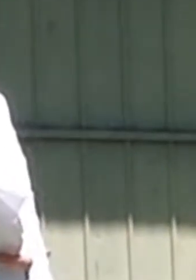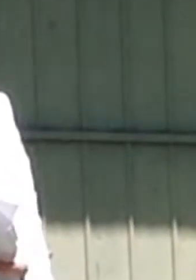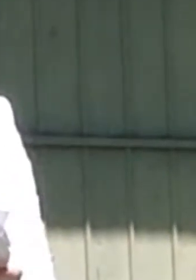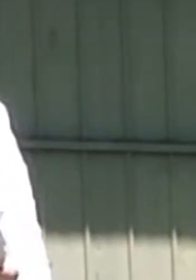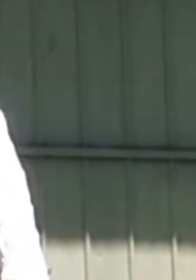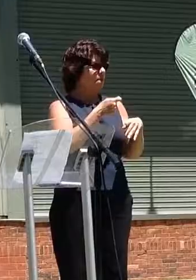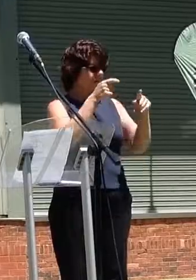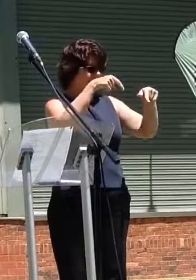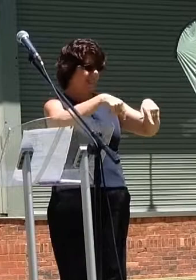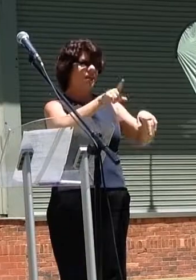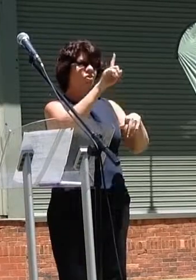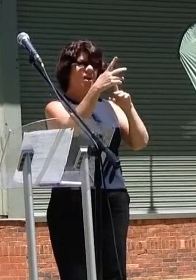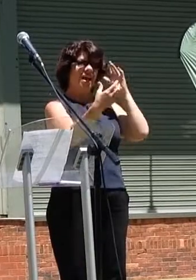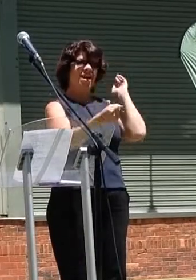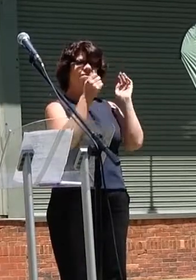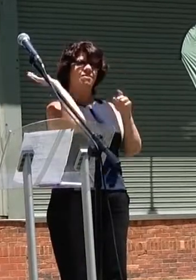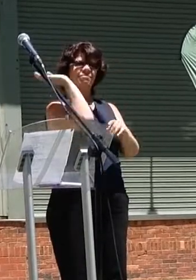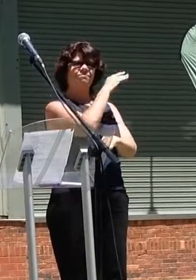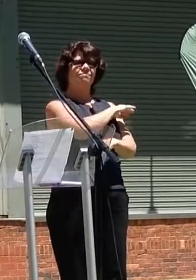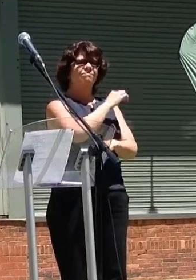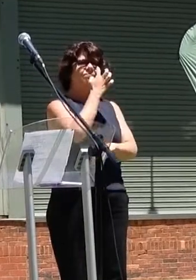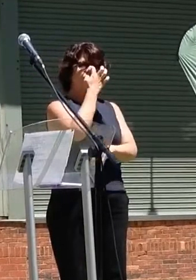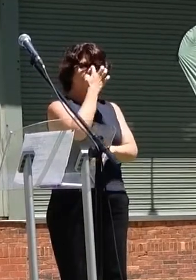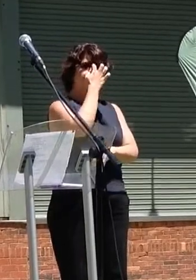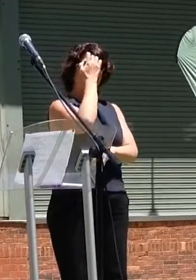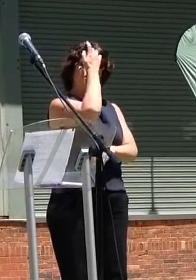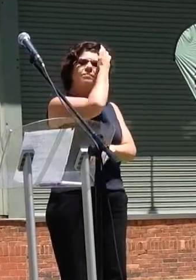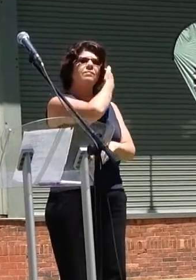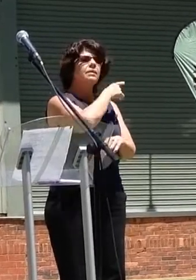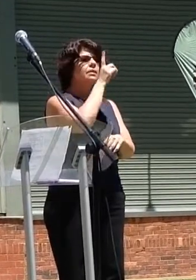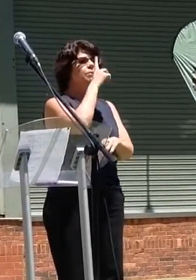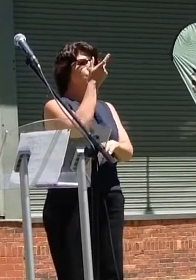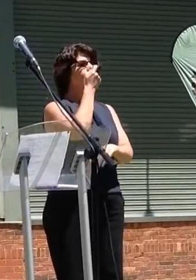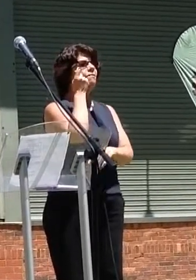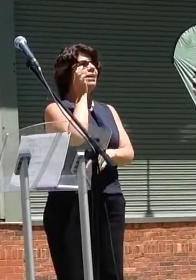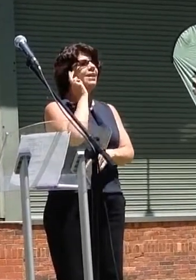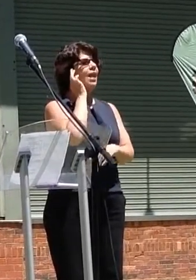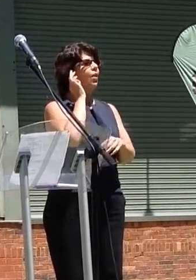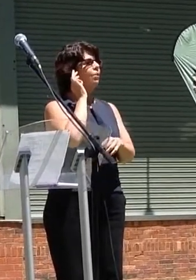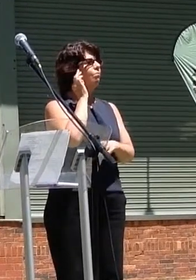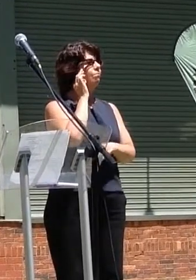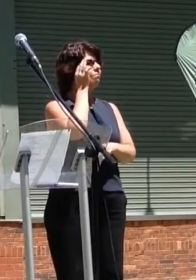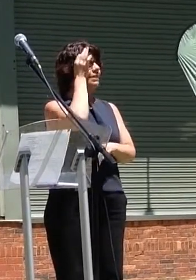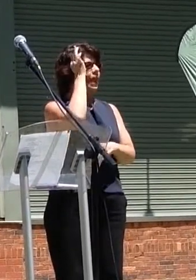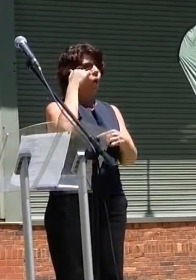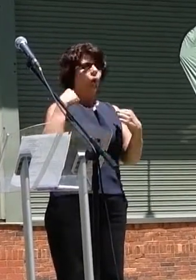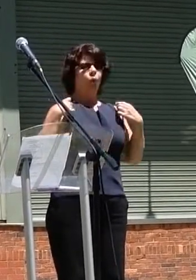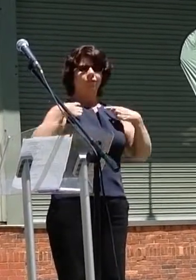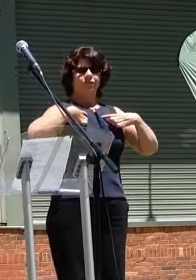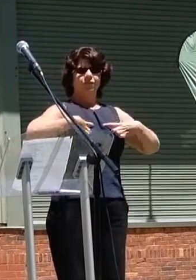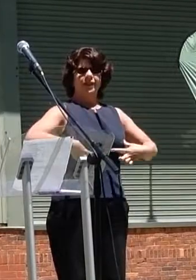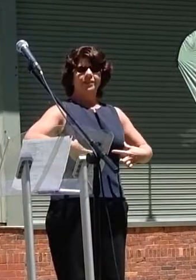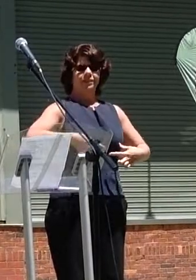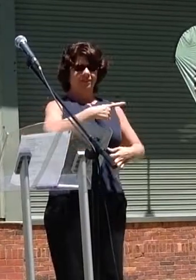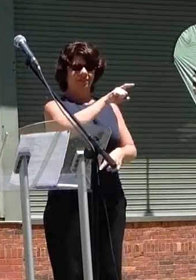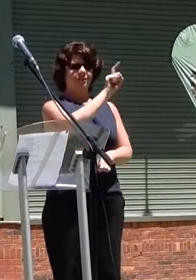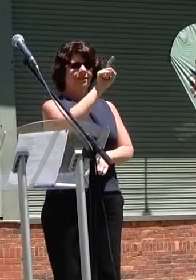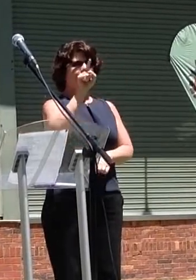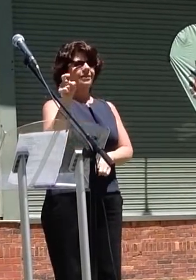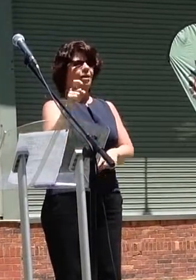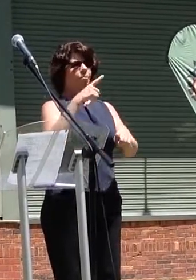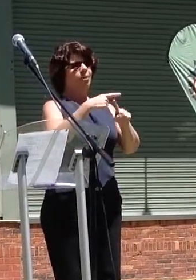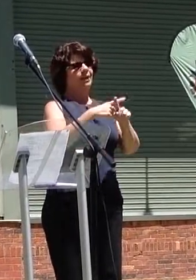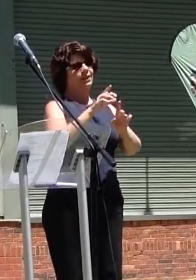today. A lot of the people in the yellow vests, you can go up and talk to them or we have the amazing